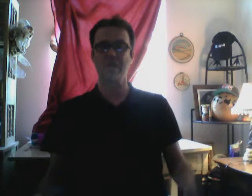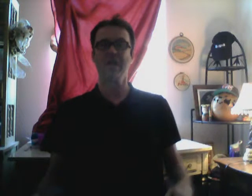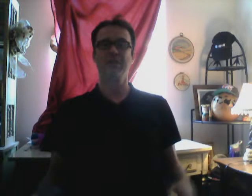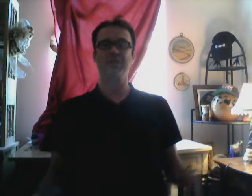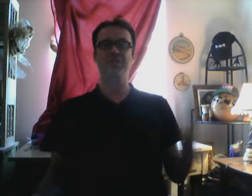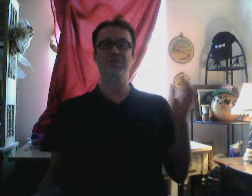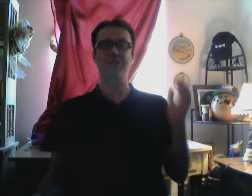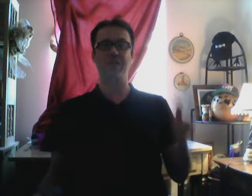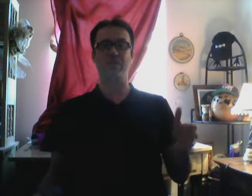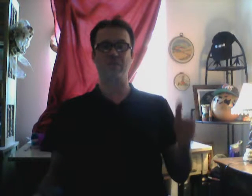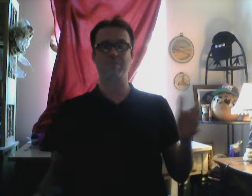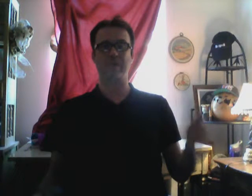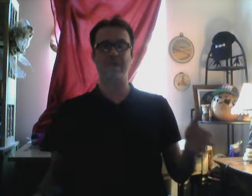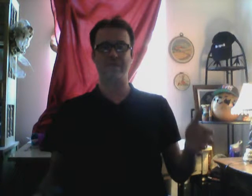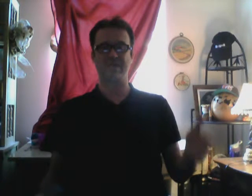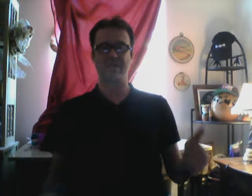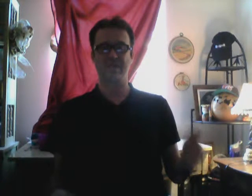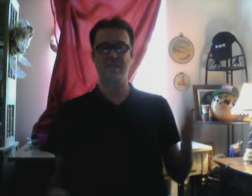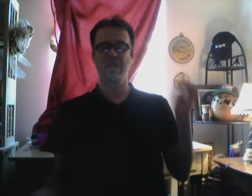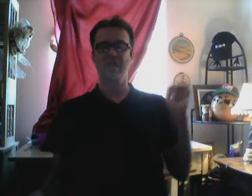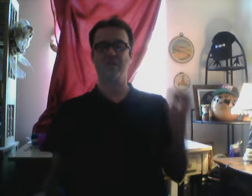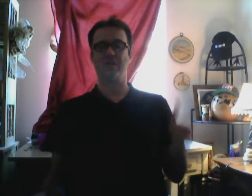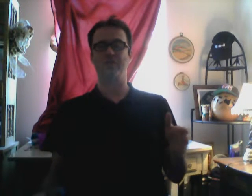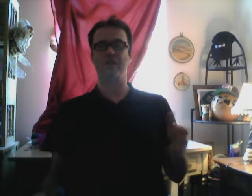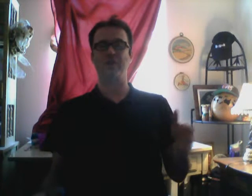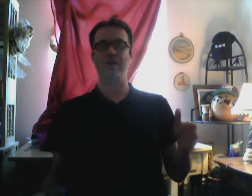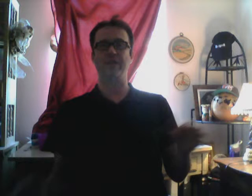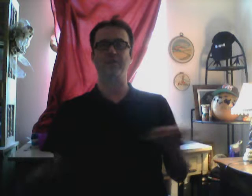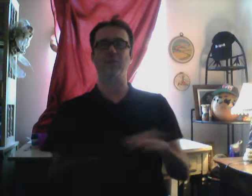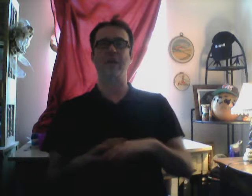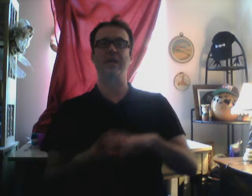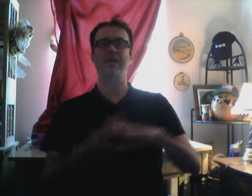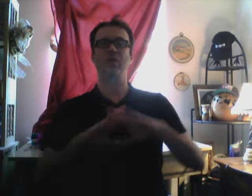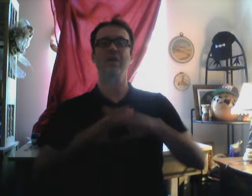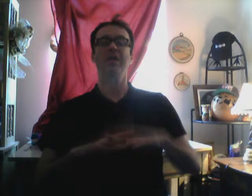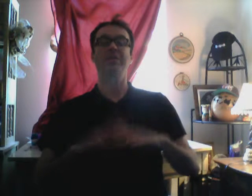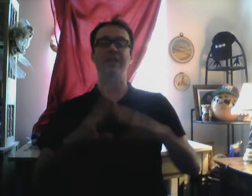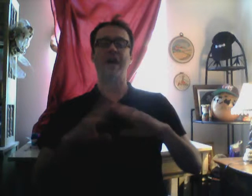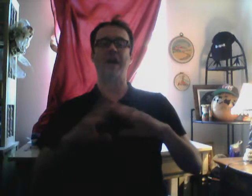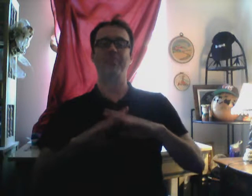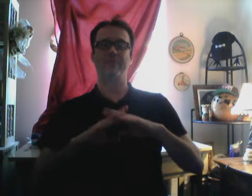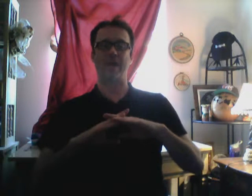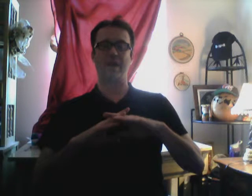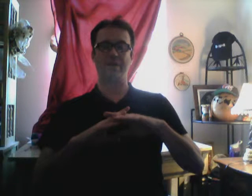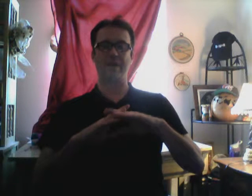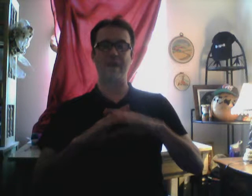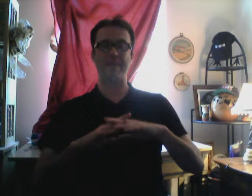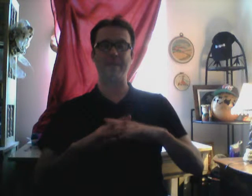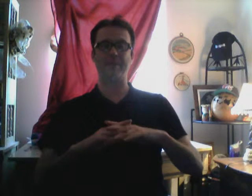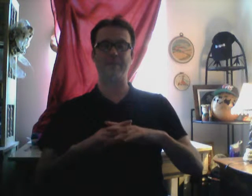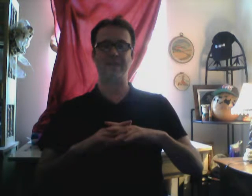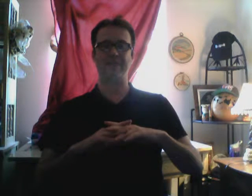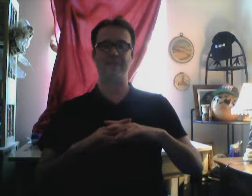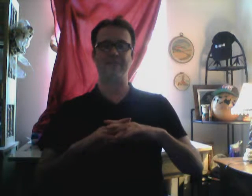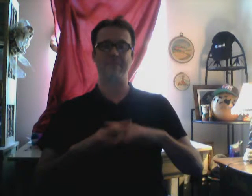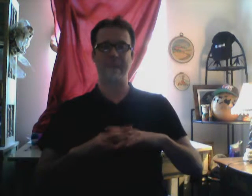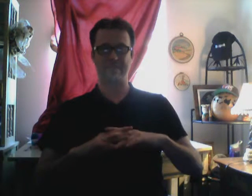These sacred. Plastics. That are generated. Through a. See. I provide. I make the plastics. Magic.